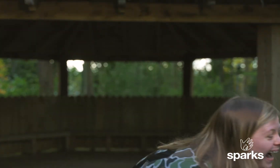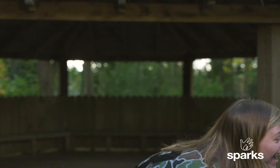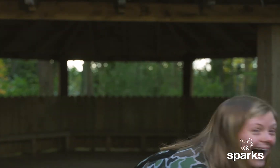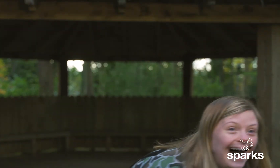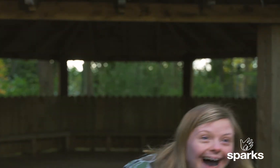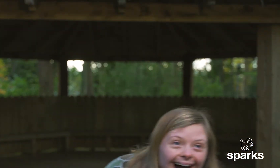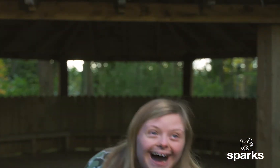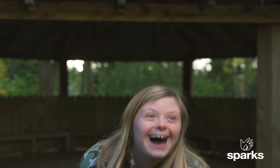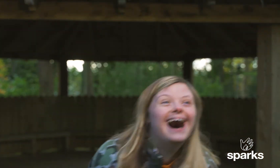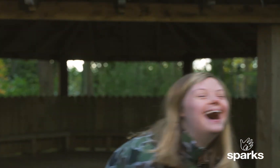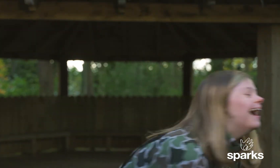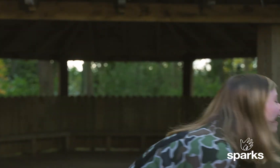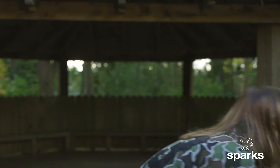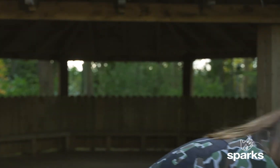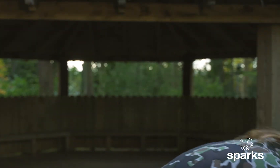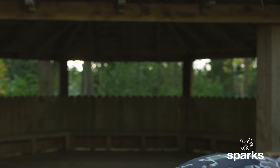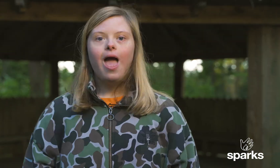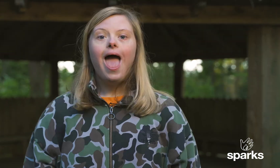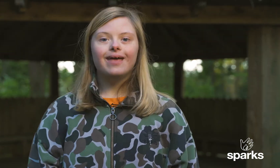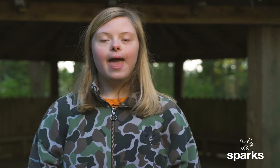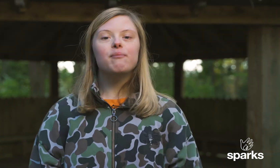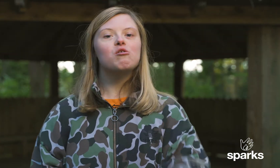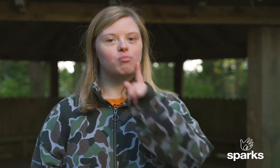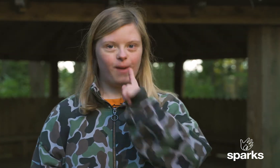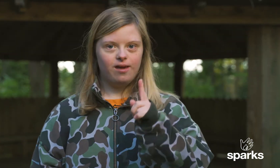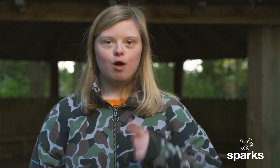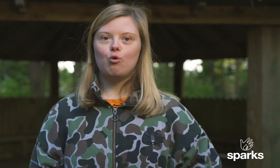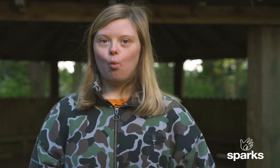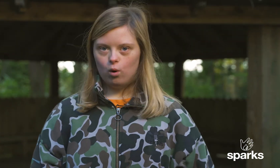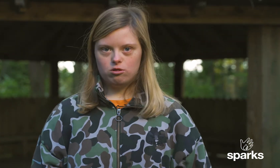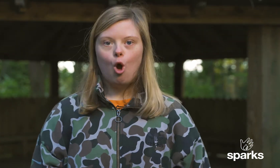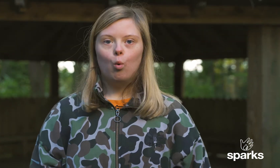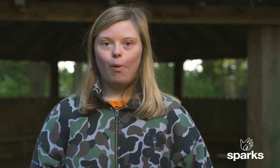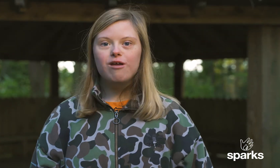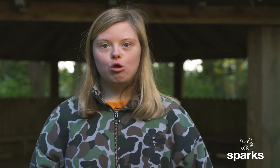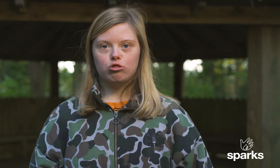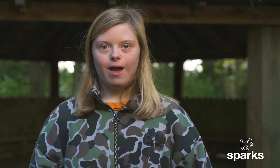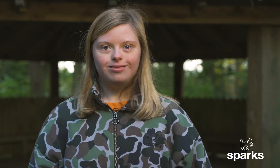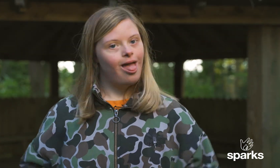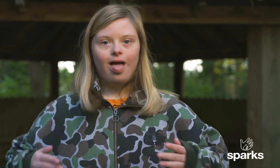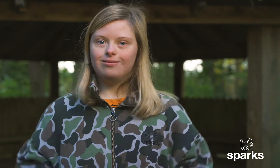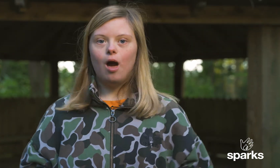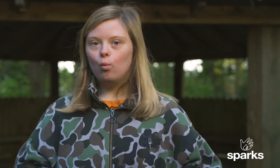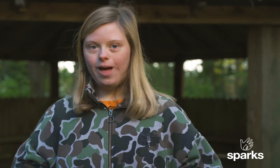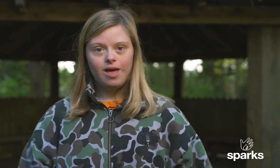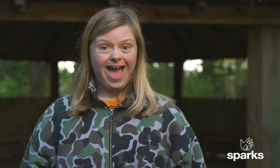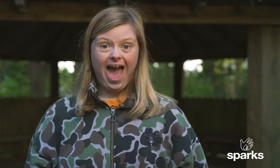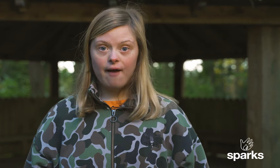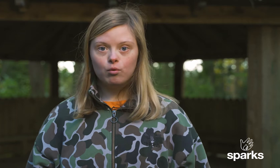and look happy. It helps you speak the words when you sign, that way everyone